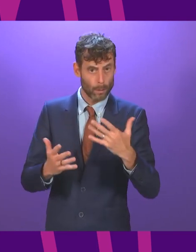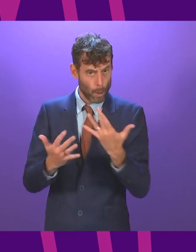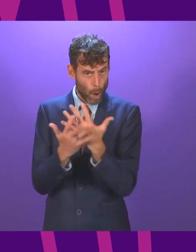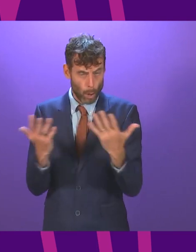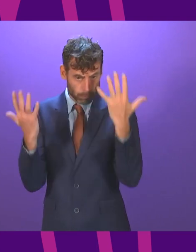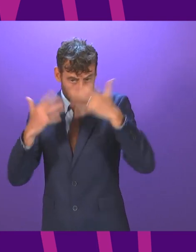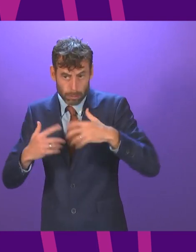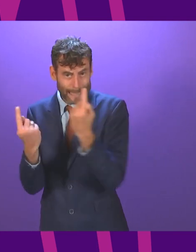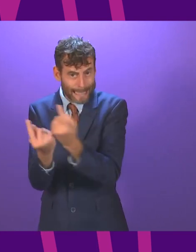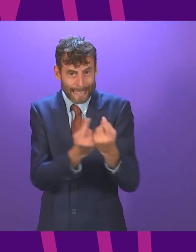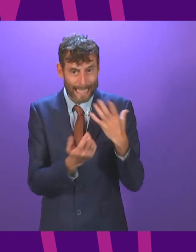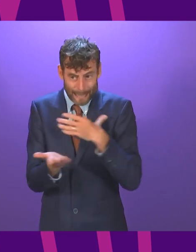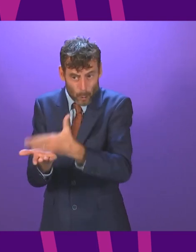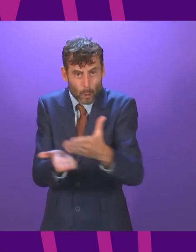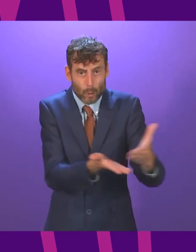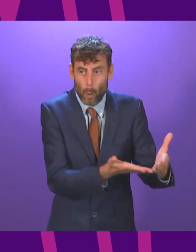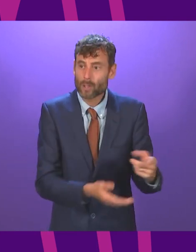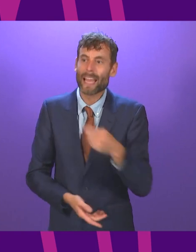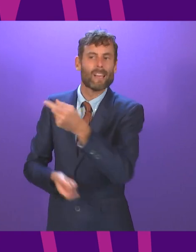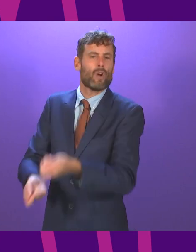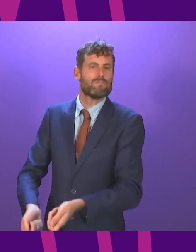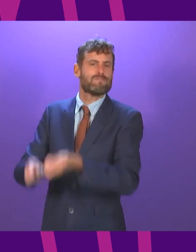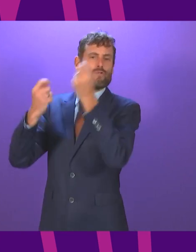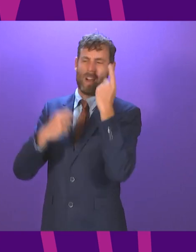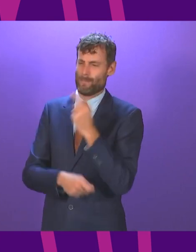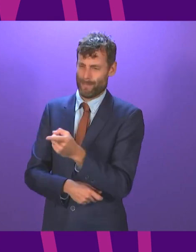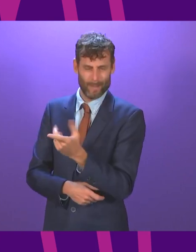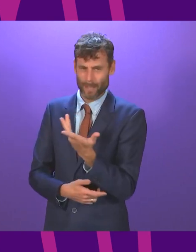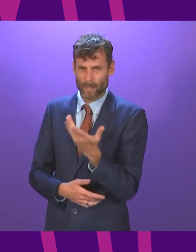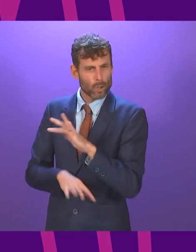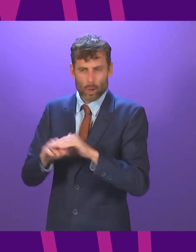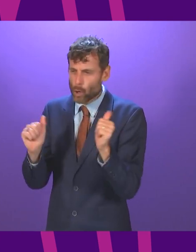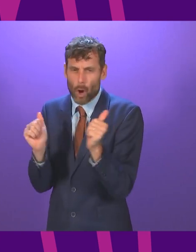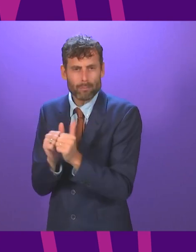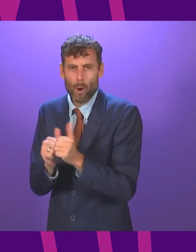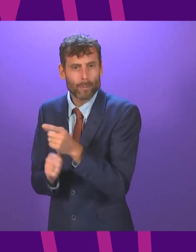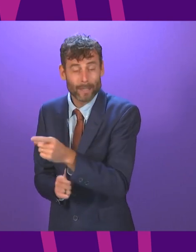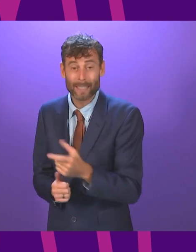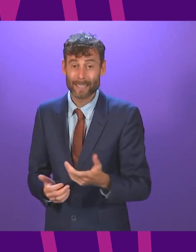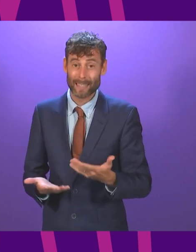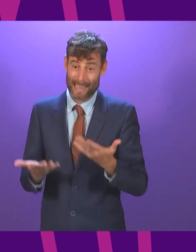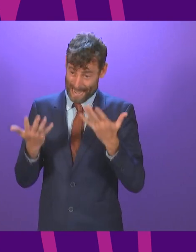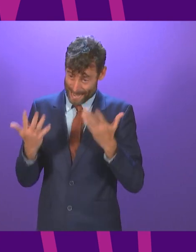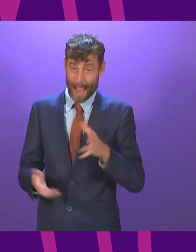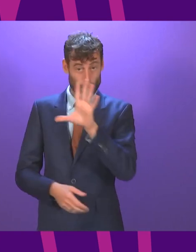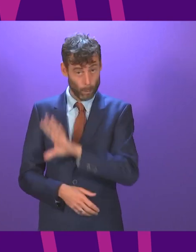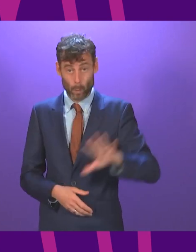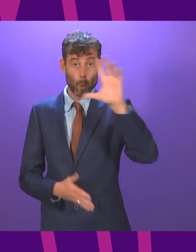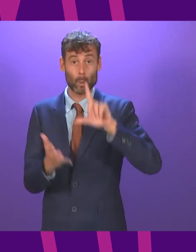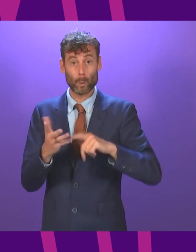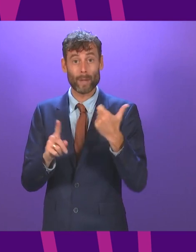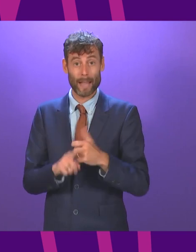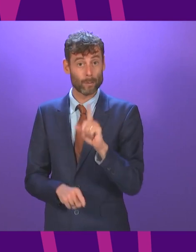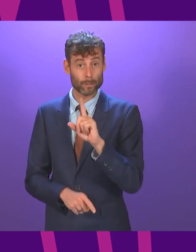deeply inappropriate, it is also deeply, deeply ironic. Right now, across this country, there are shortages of